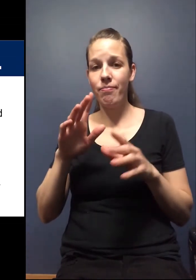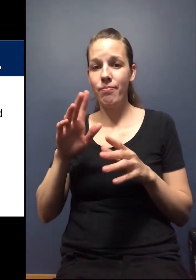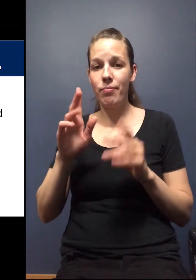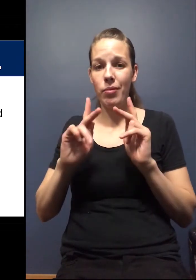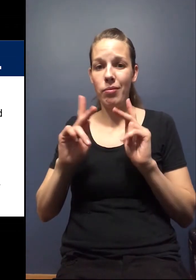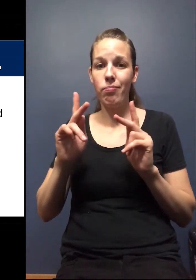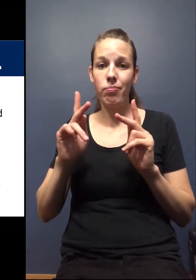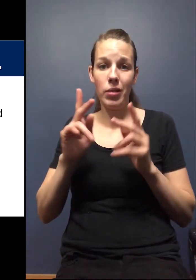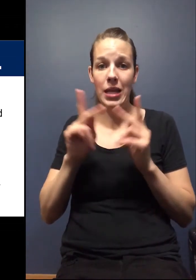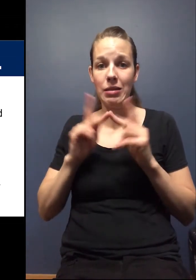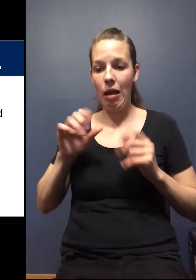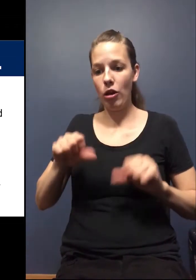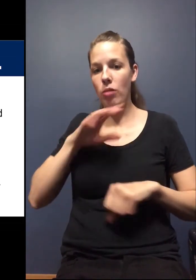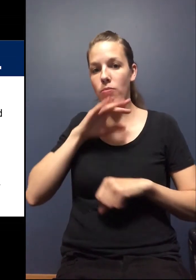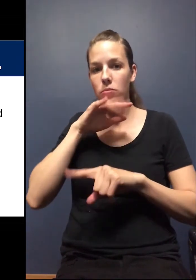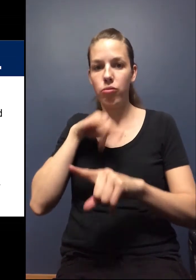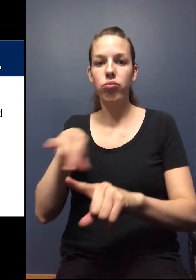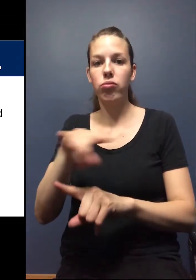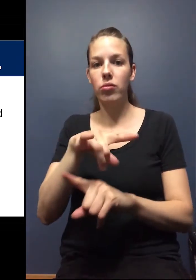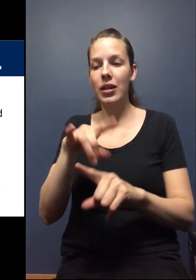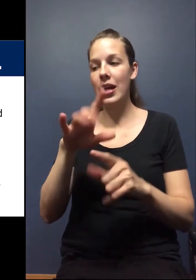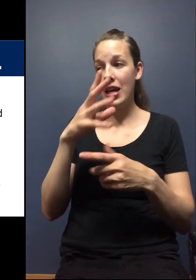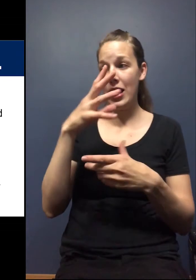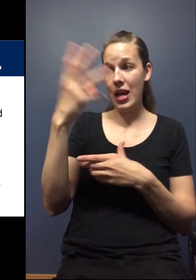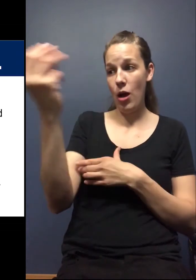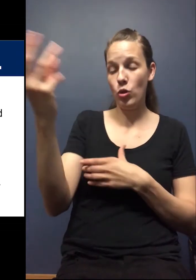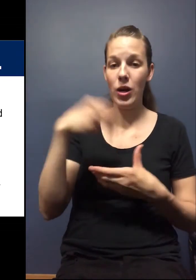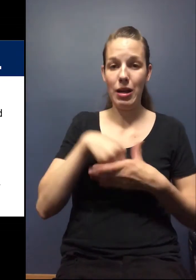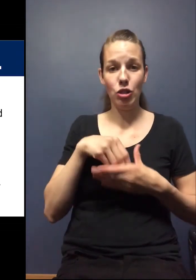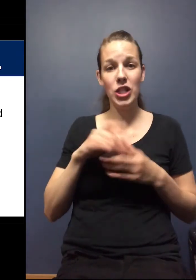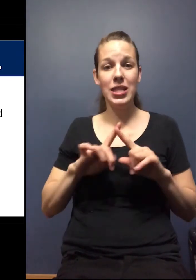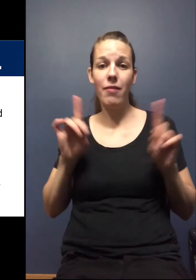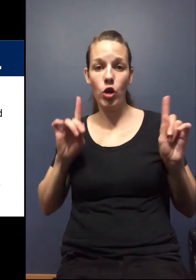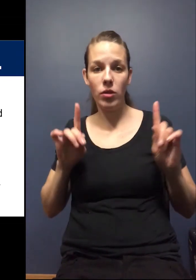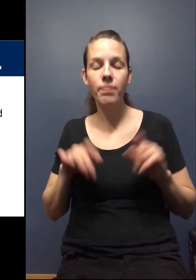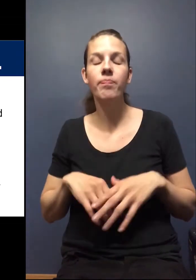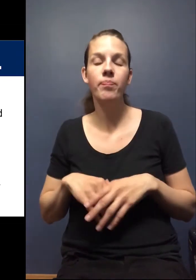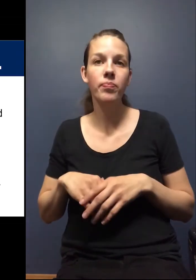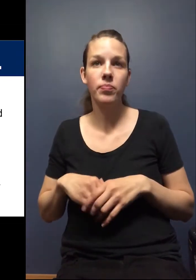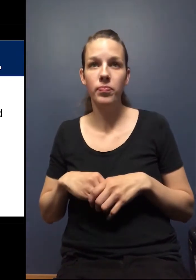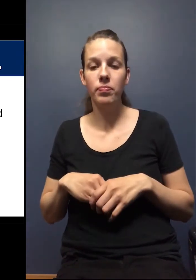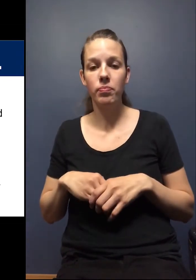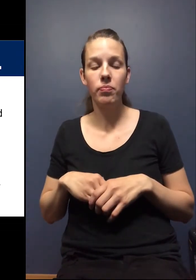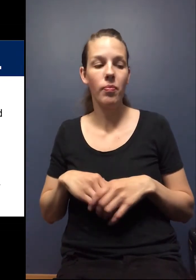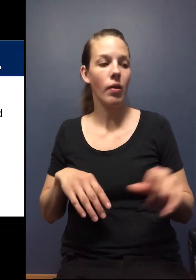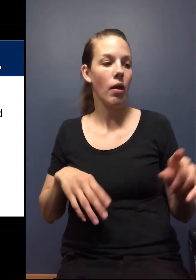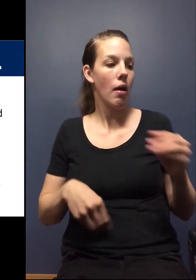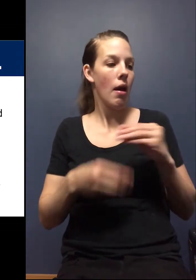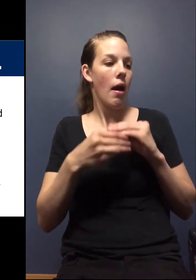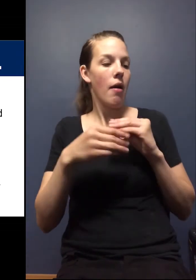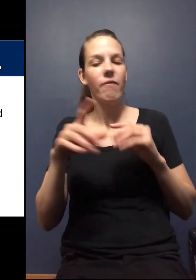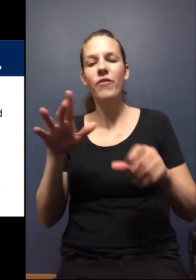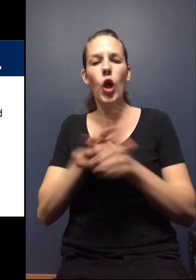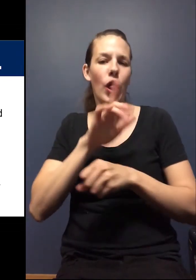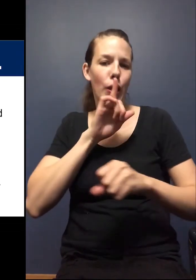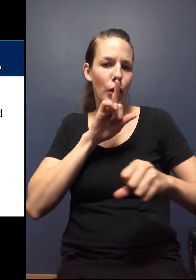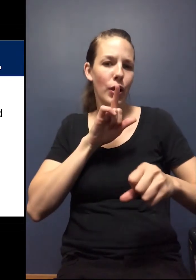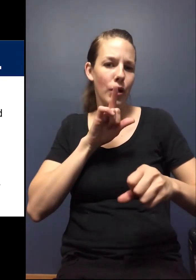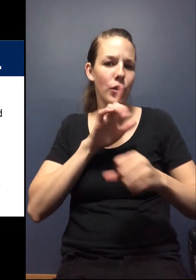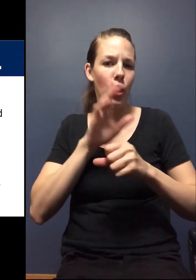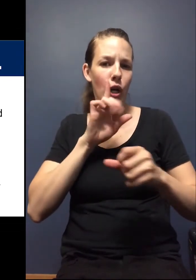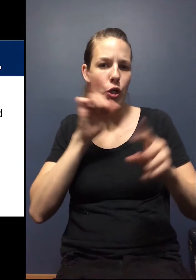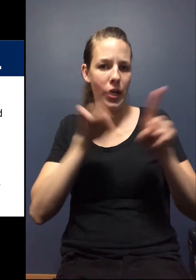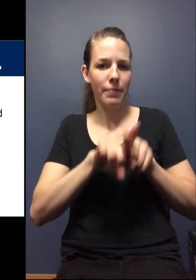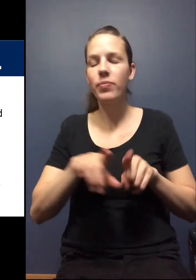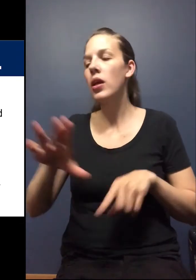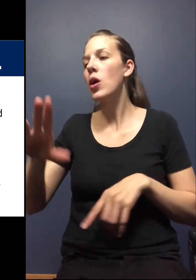indoors versus outdoors. Completely agree. Absolutely. Can I just add one point of clarification on